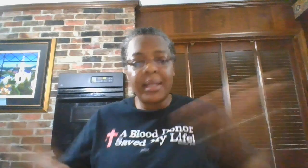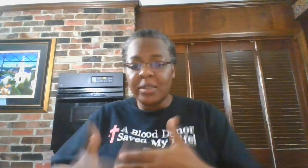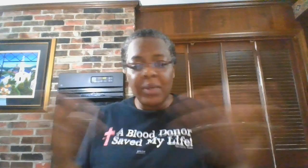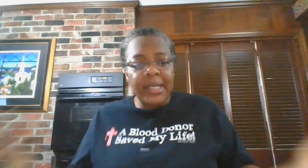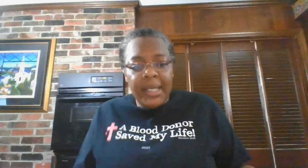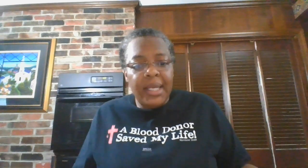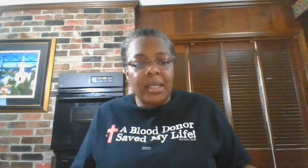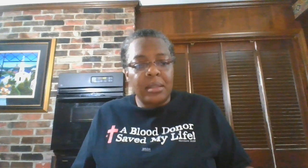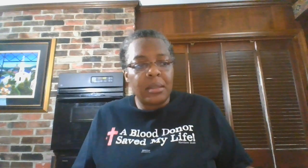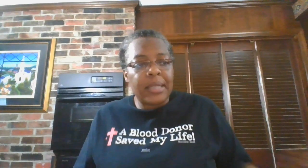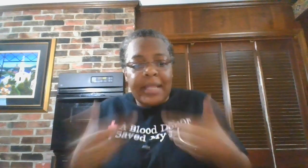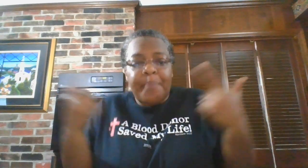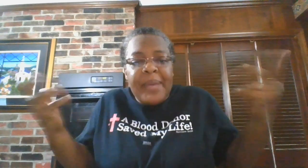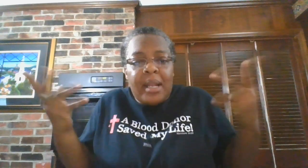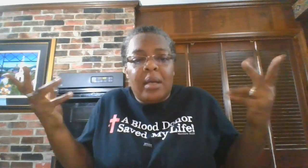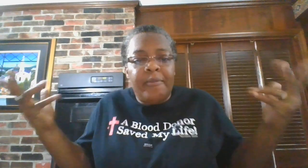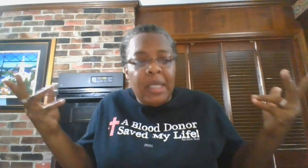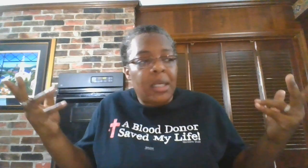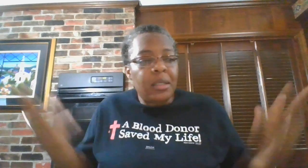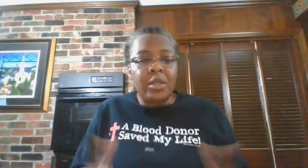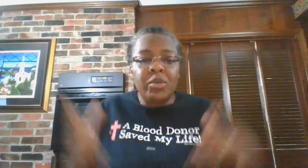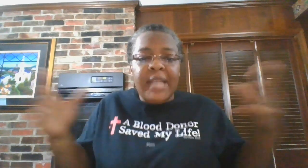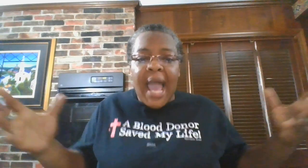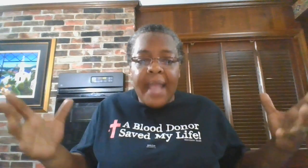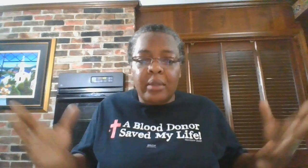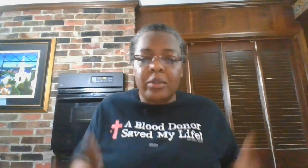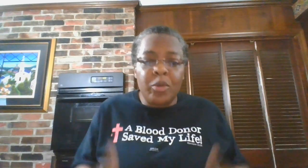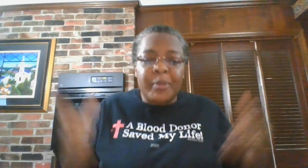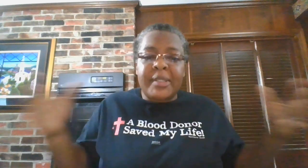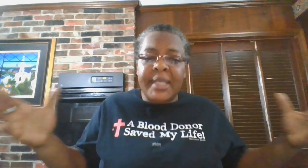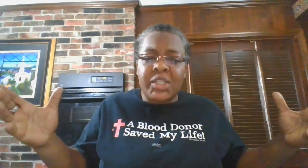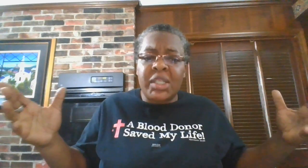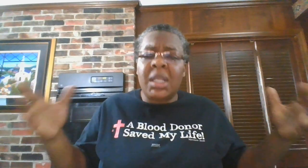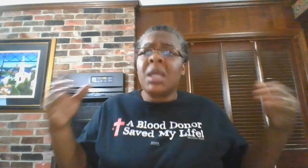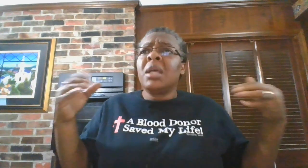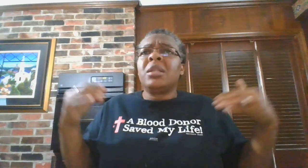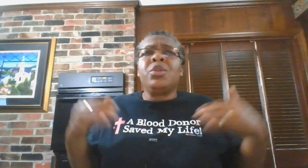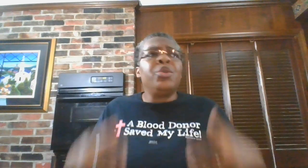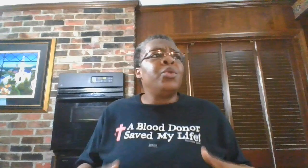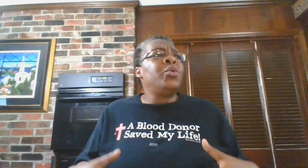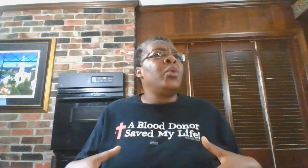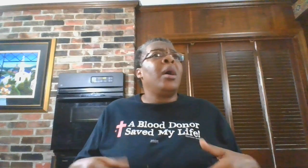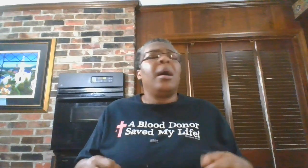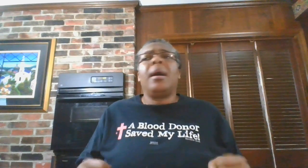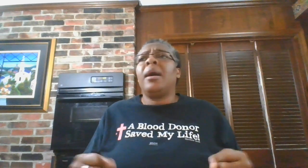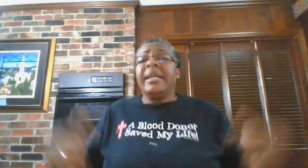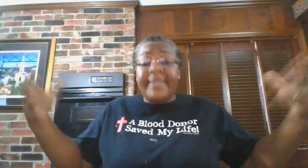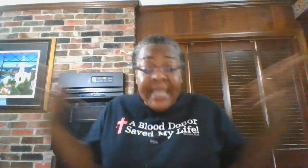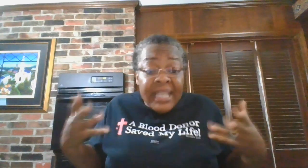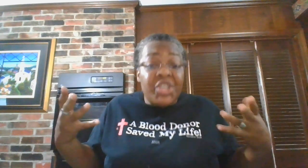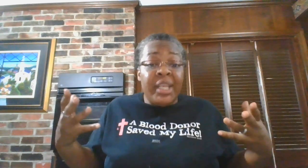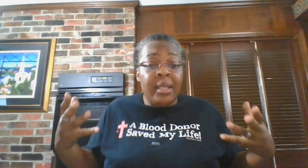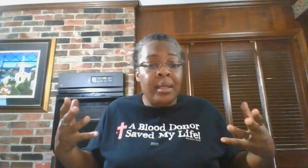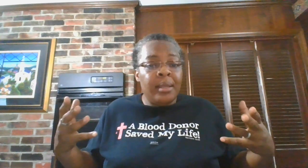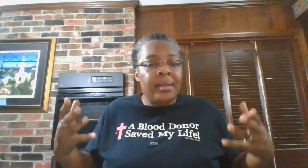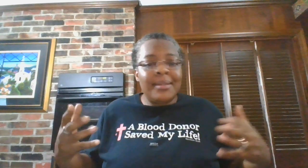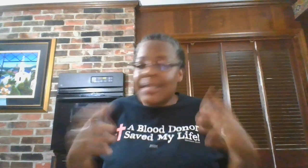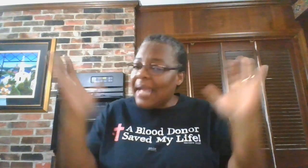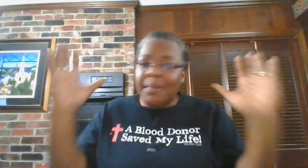is what it is. It got the better of me. The new title, the new position, the new attention. It's got the